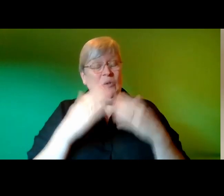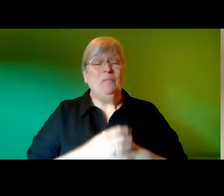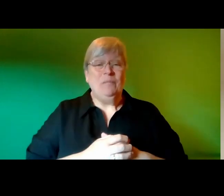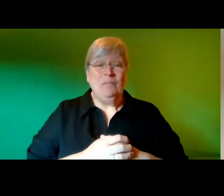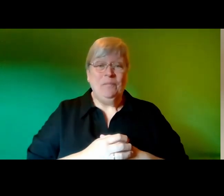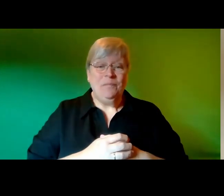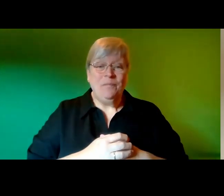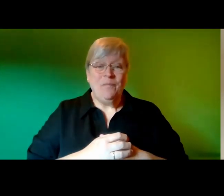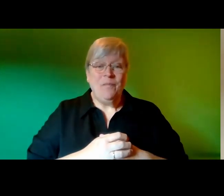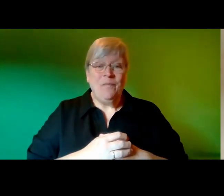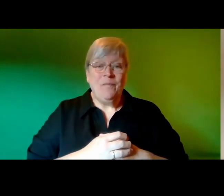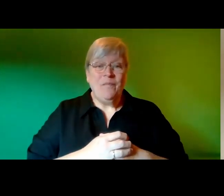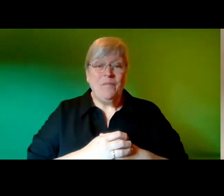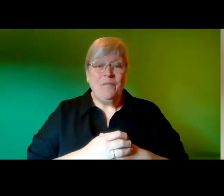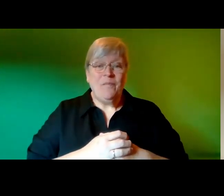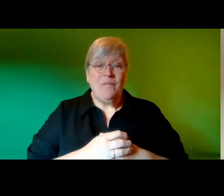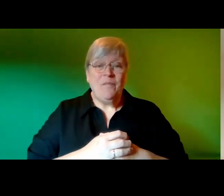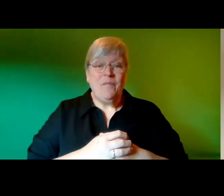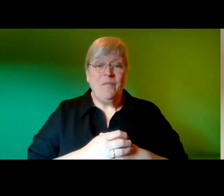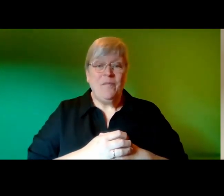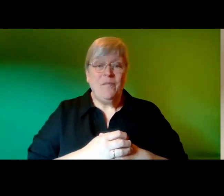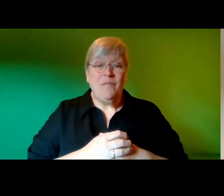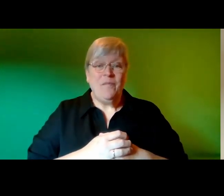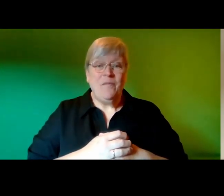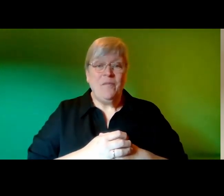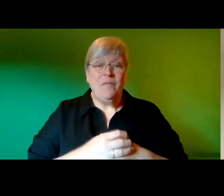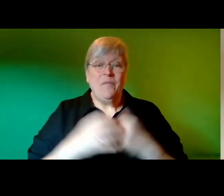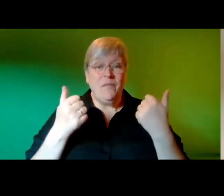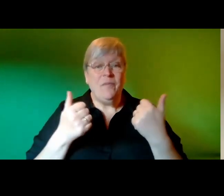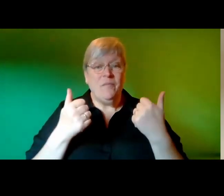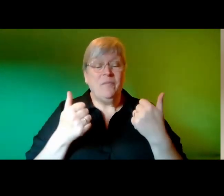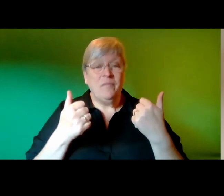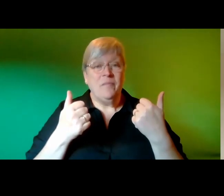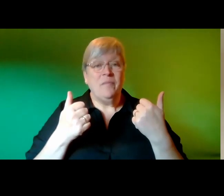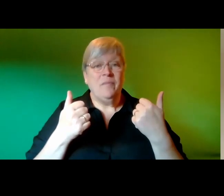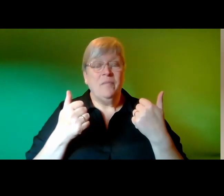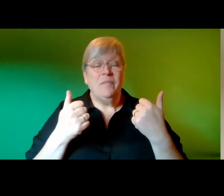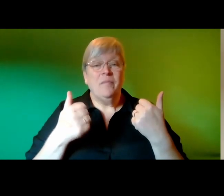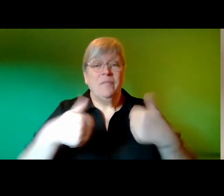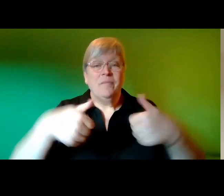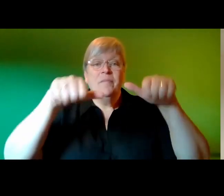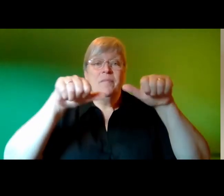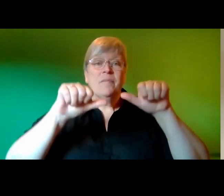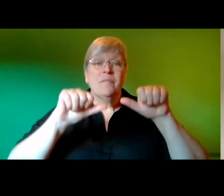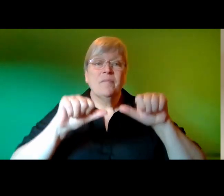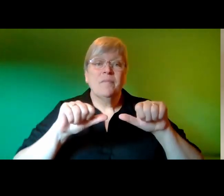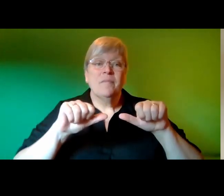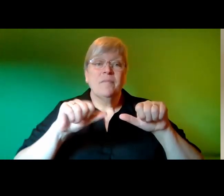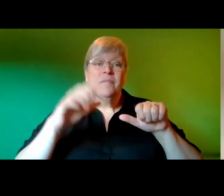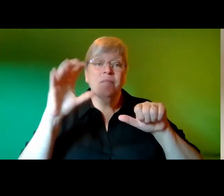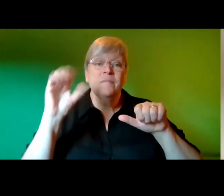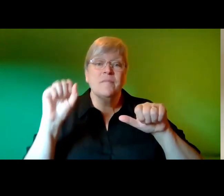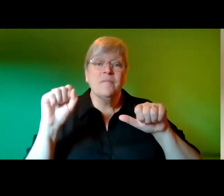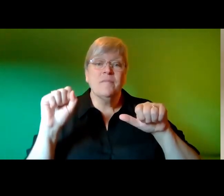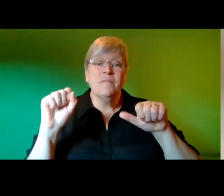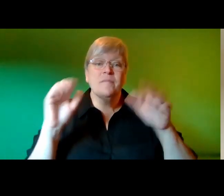yeah and you know it was nice to see both perspectives okay next um we have um